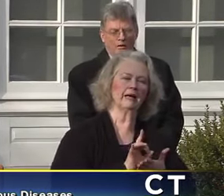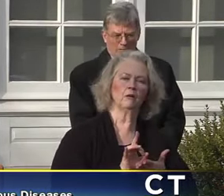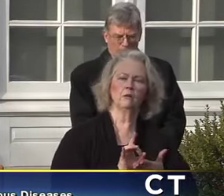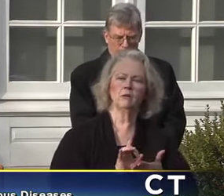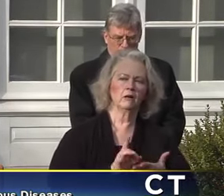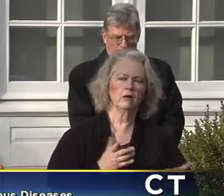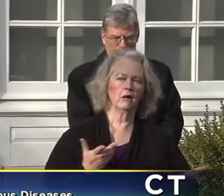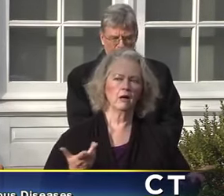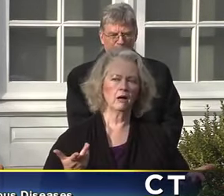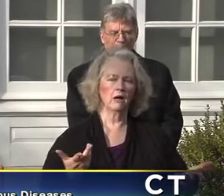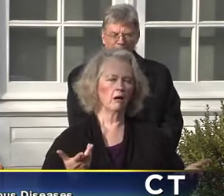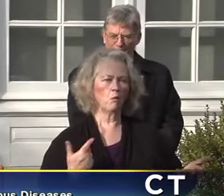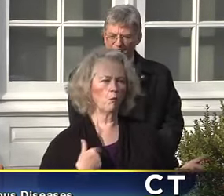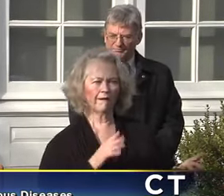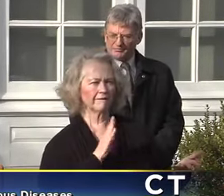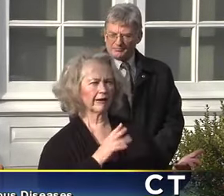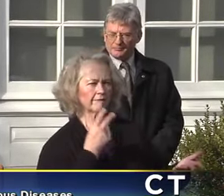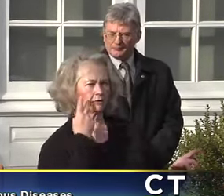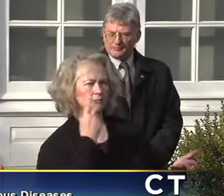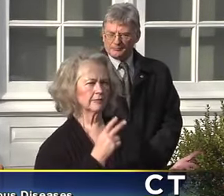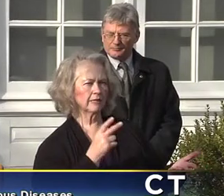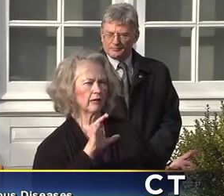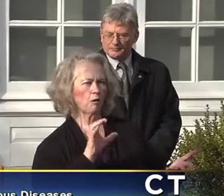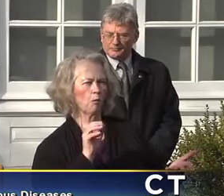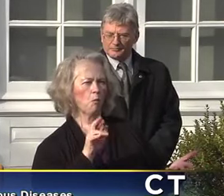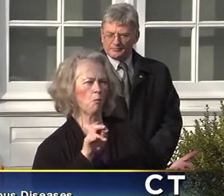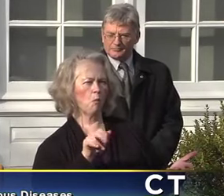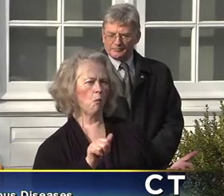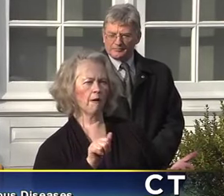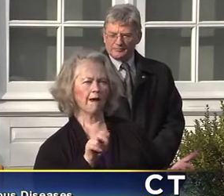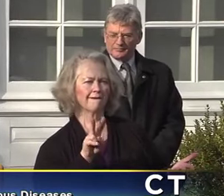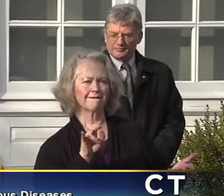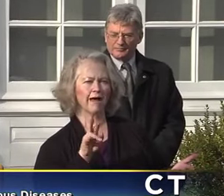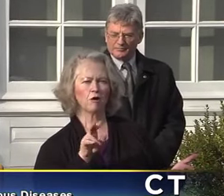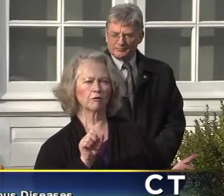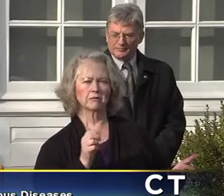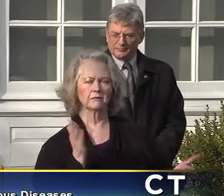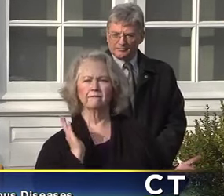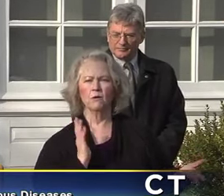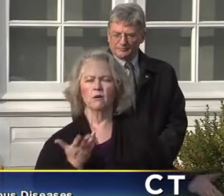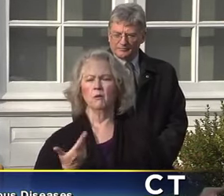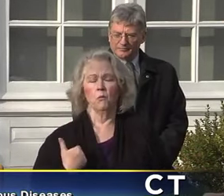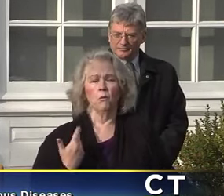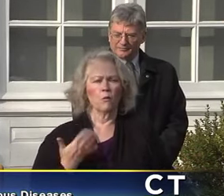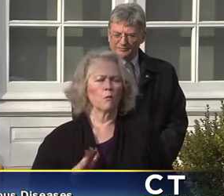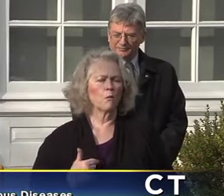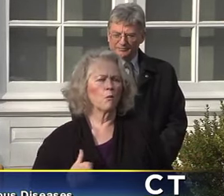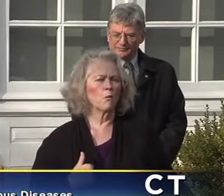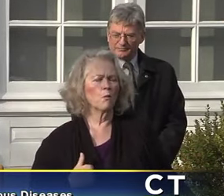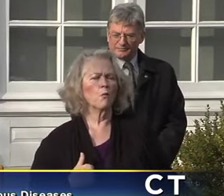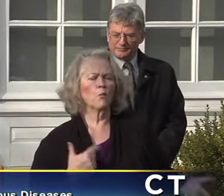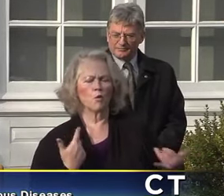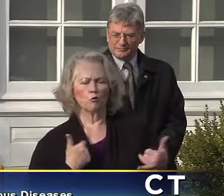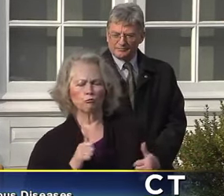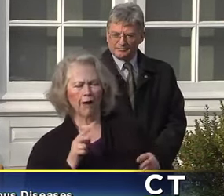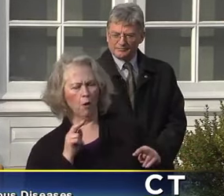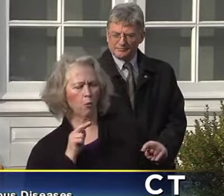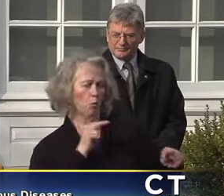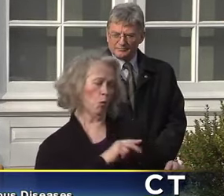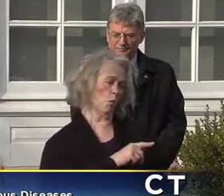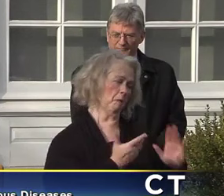experienced a coronavirus pandemic before. So we really don't know. We're trying to draw on the influenza